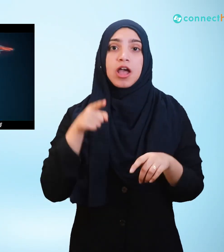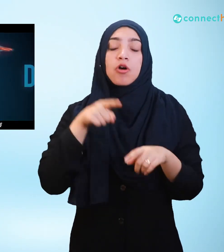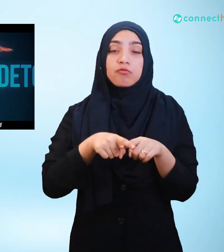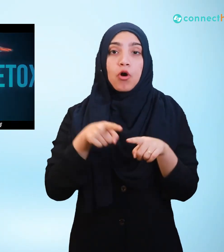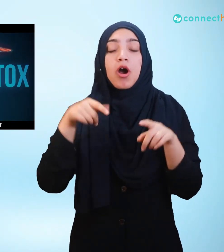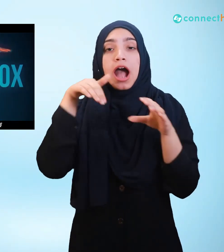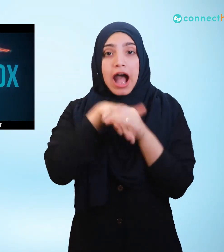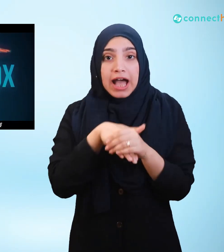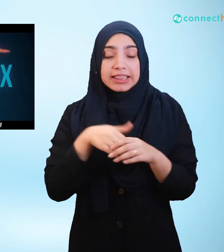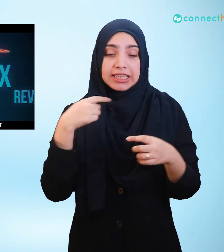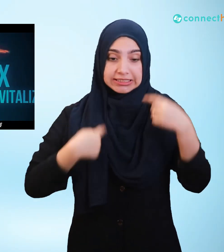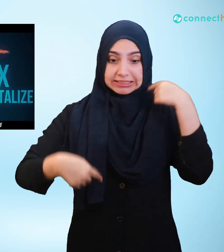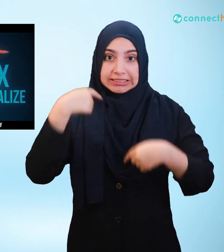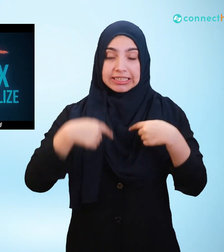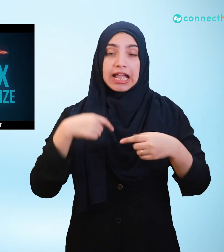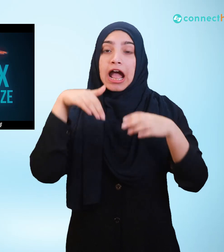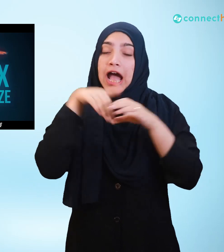to detox and revitalize itself.